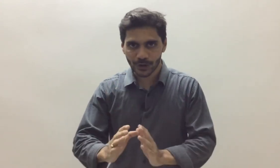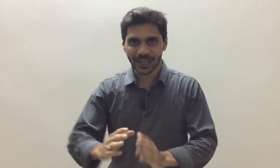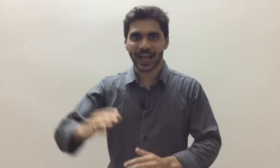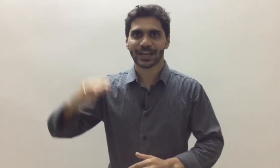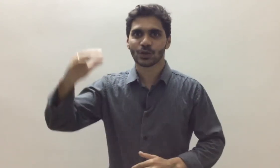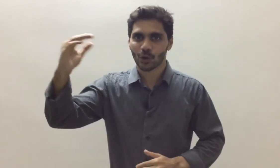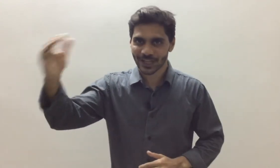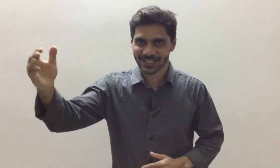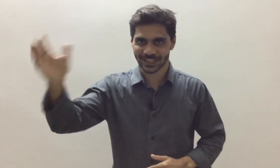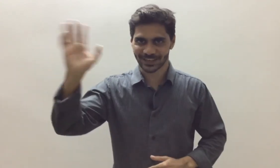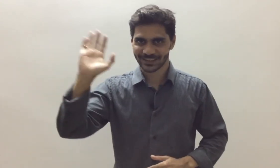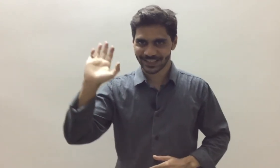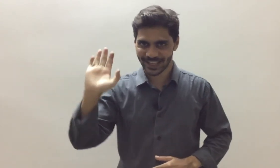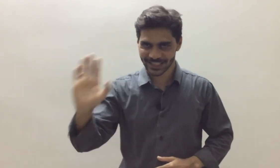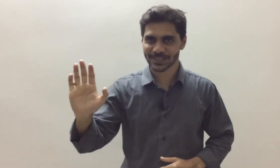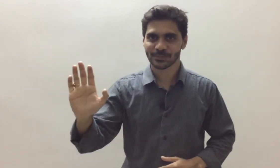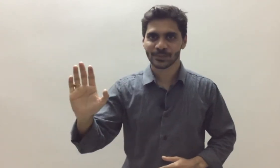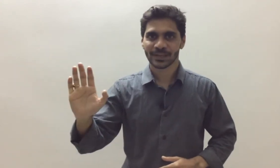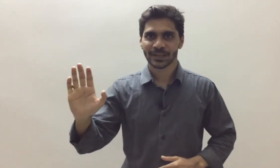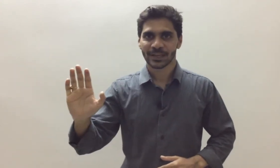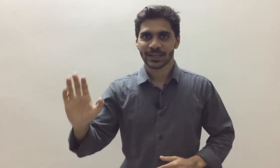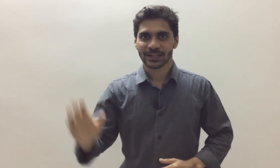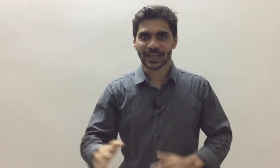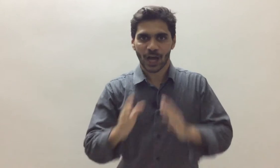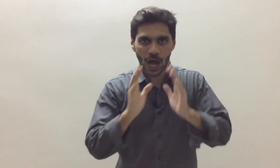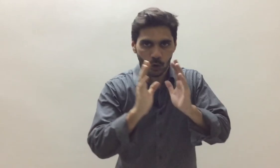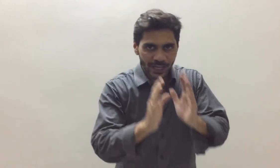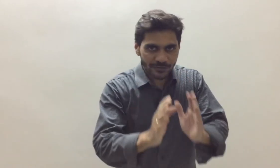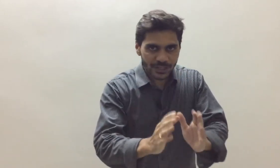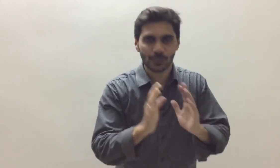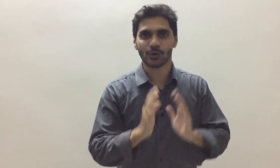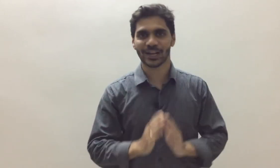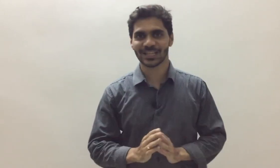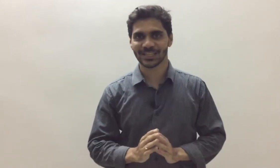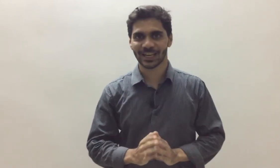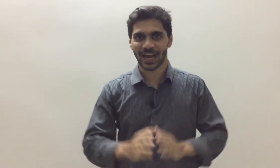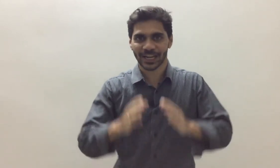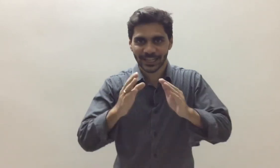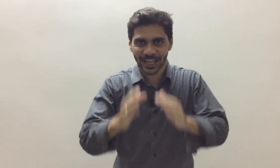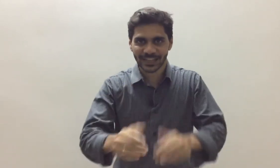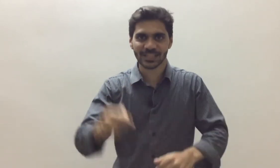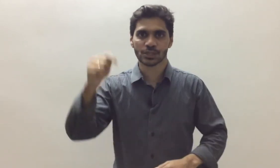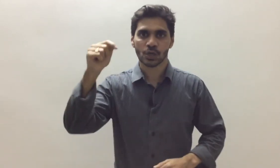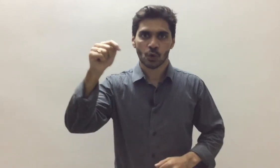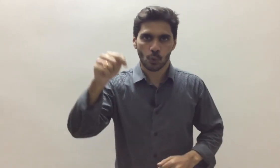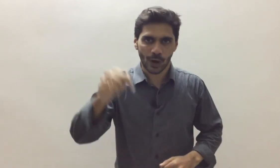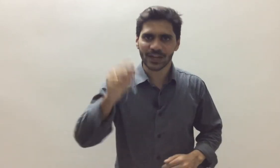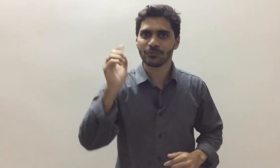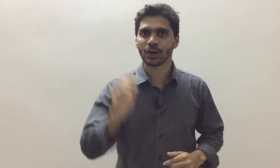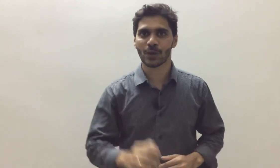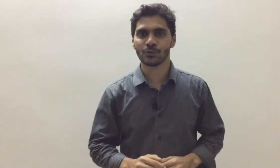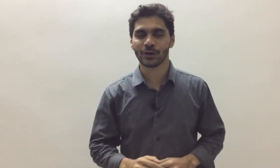and grow each other. Yes. Then how can we support each other and take this wonderful community,